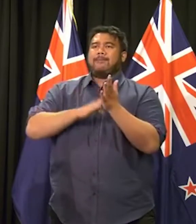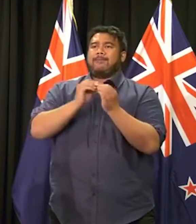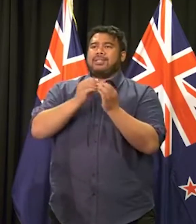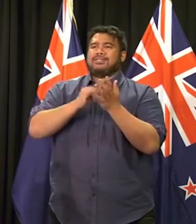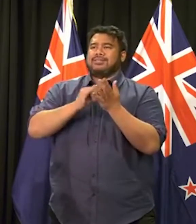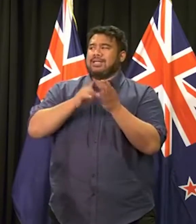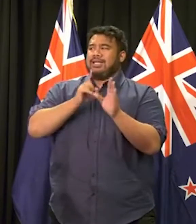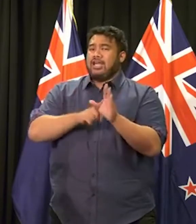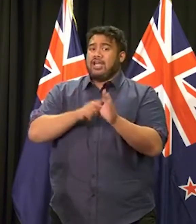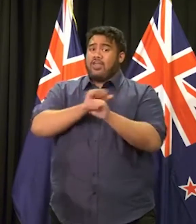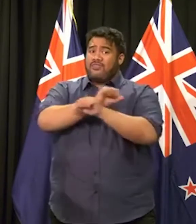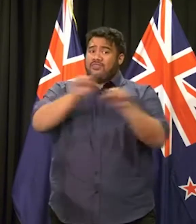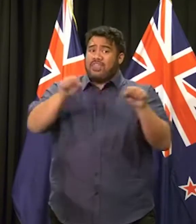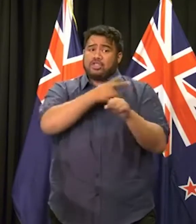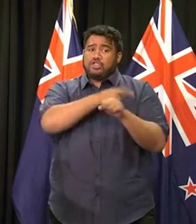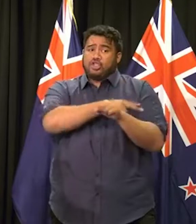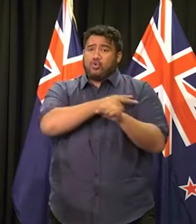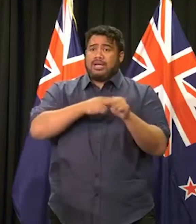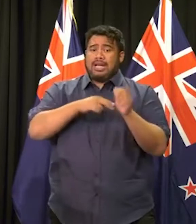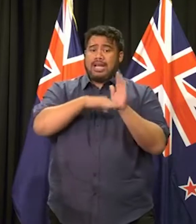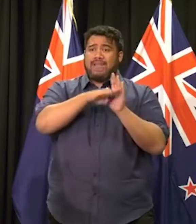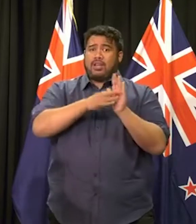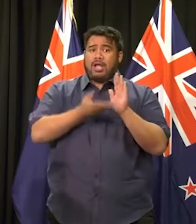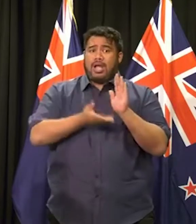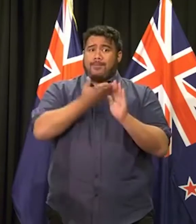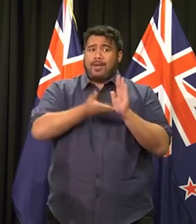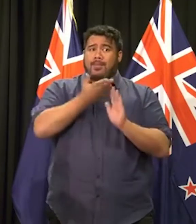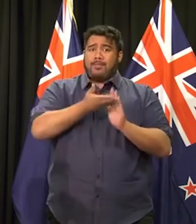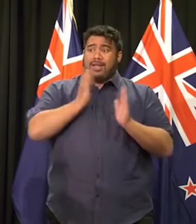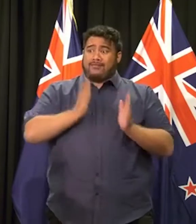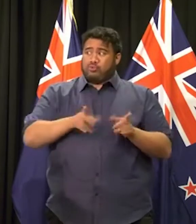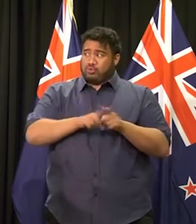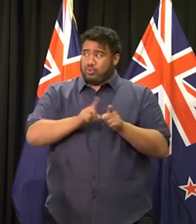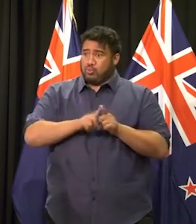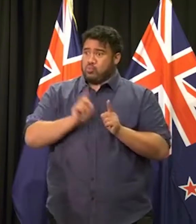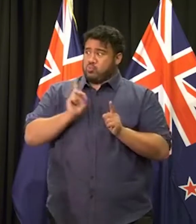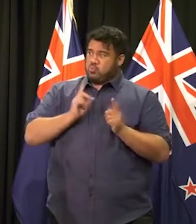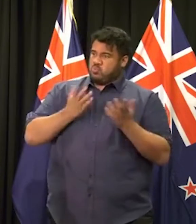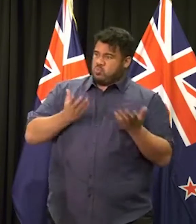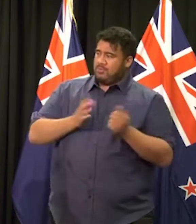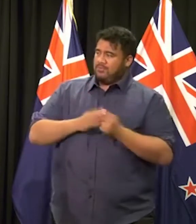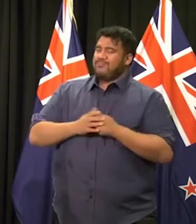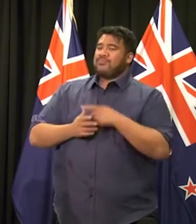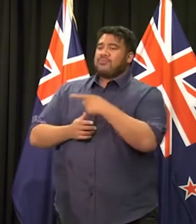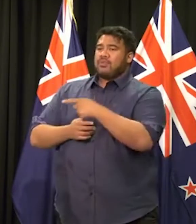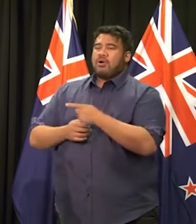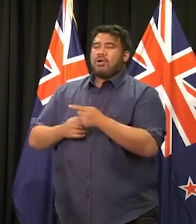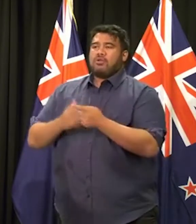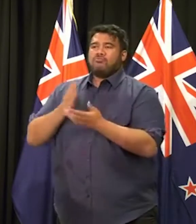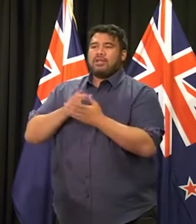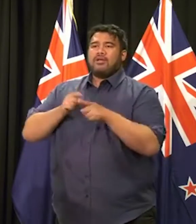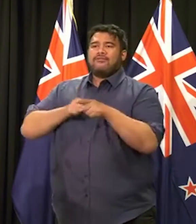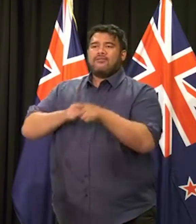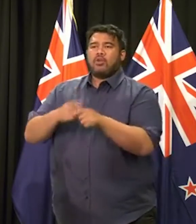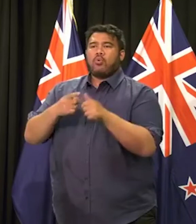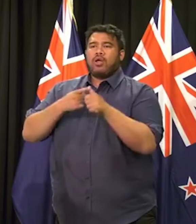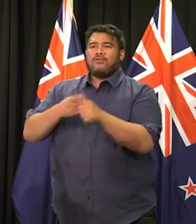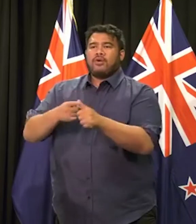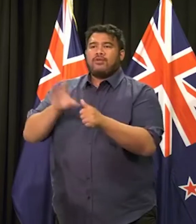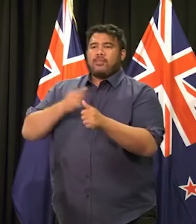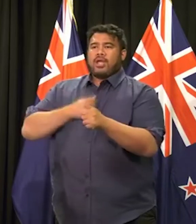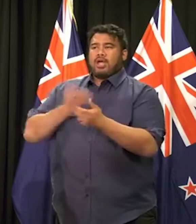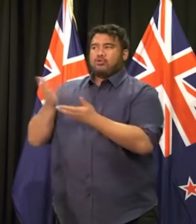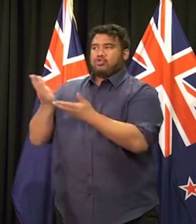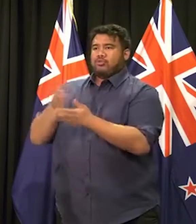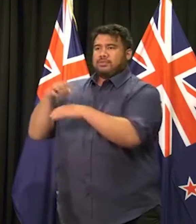status as well? Look, at that operational level, I really rely on the advice of our, uh, of our services and our